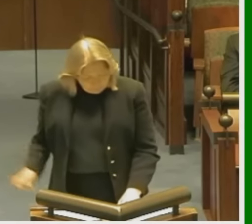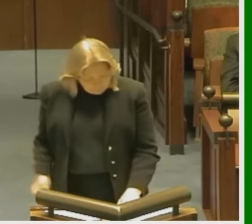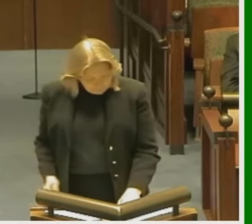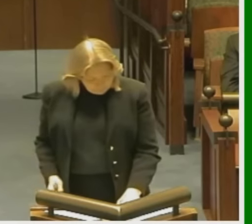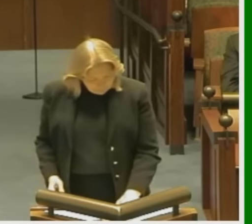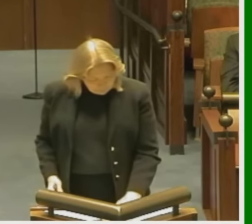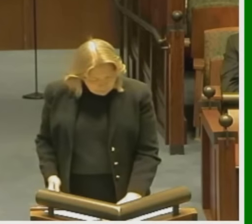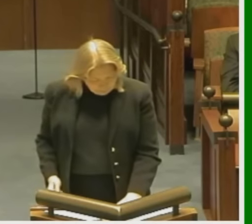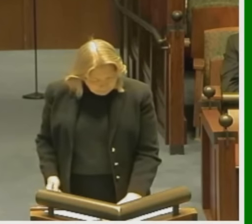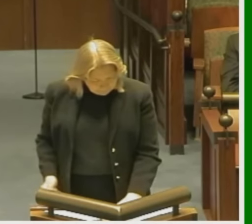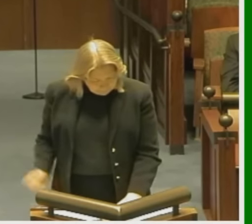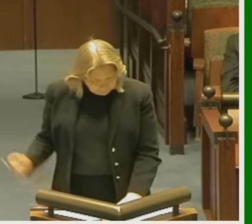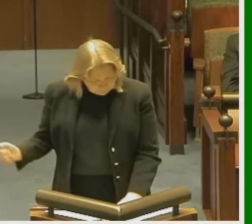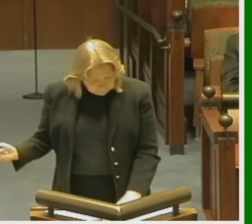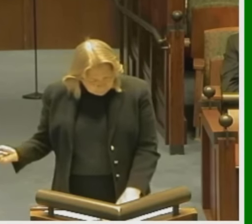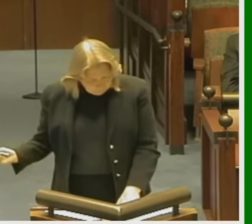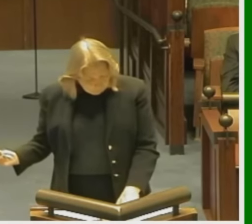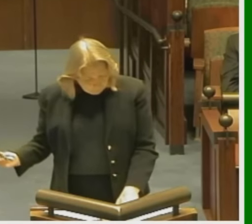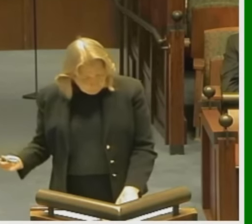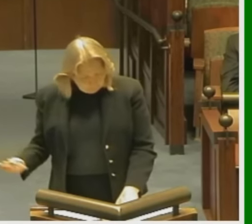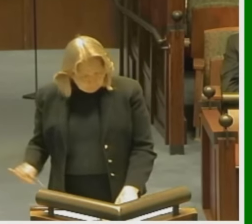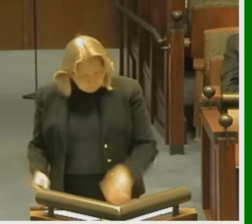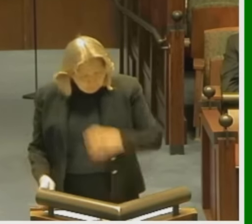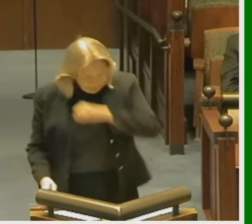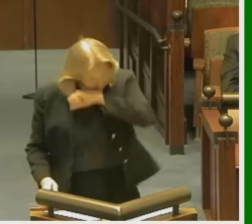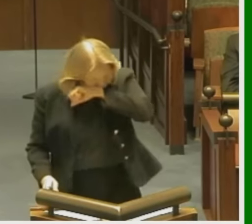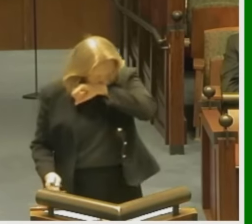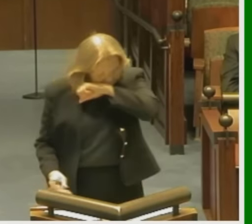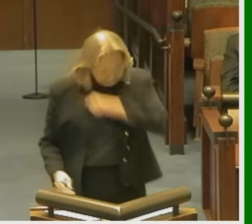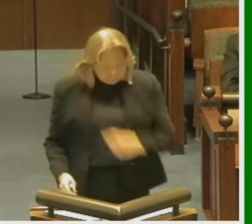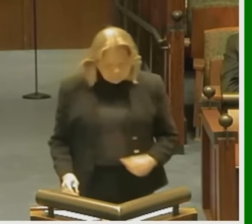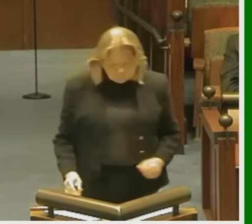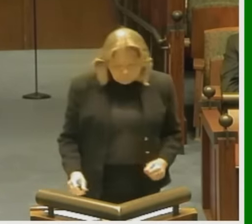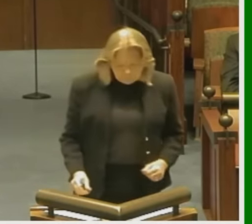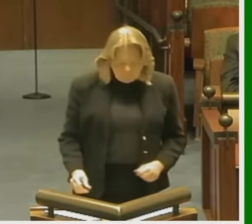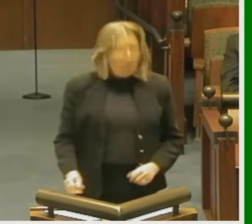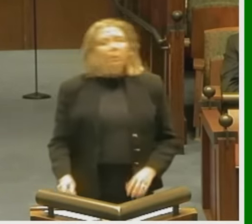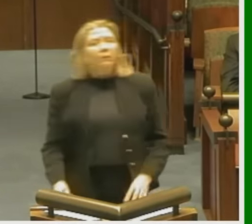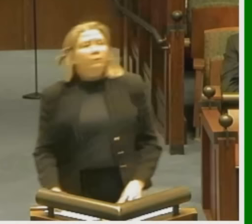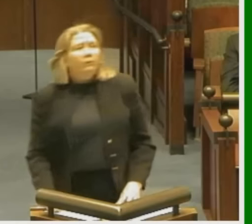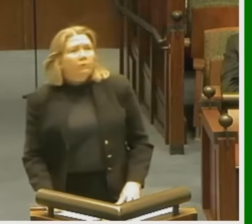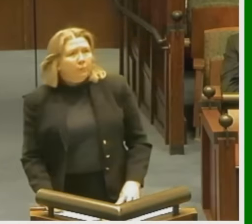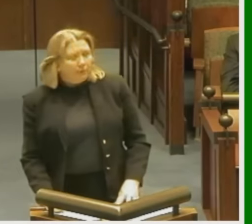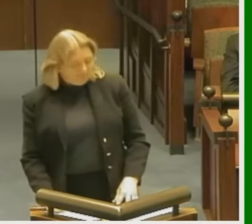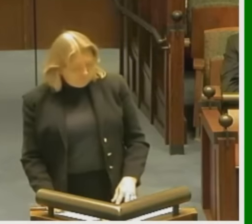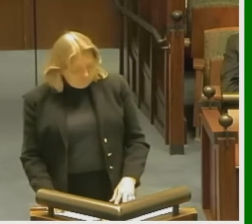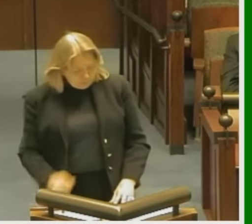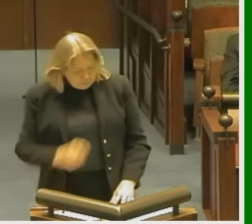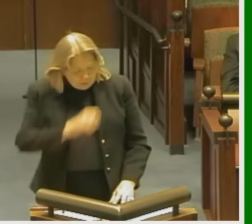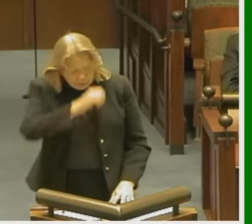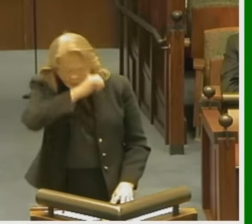to address Mr. Mintz's point about the reasonable and necessary prong.